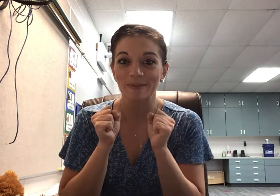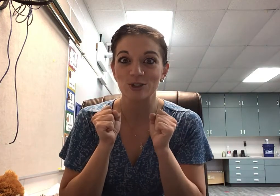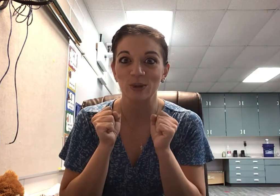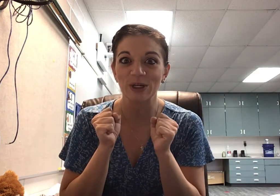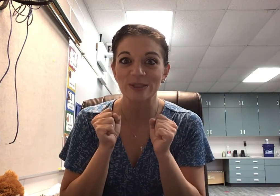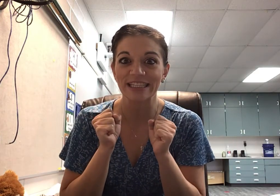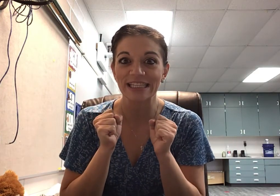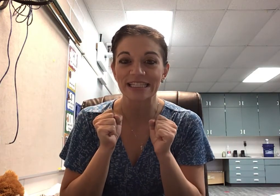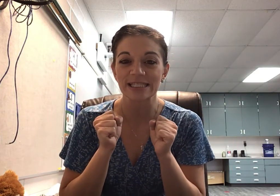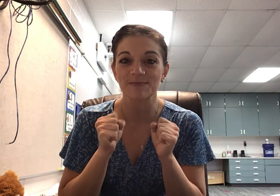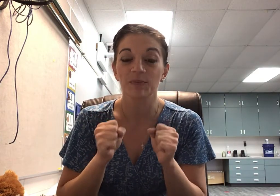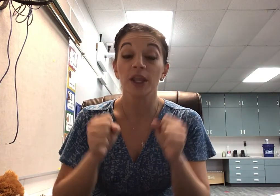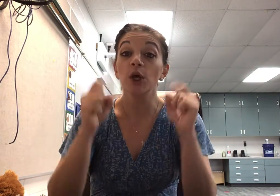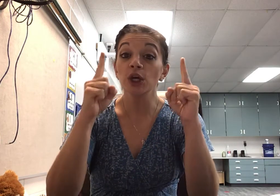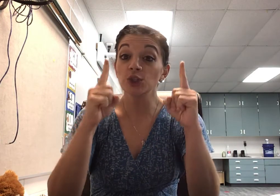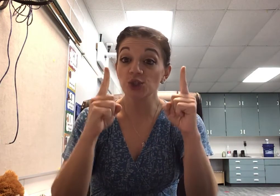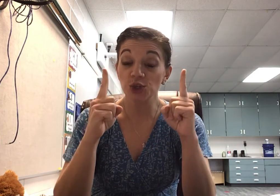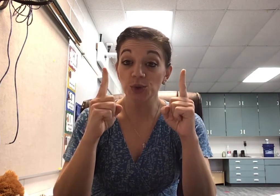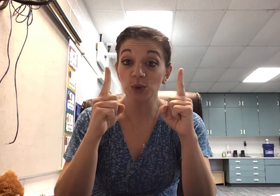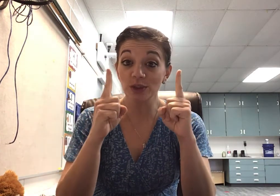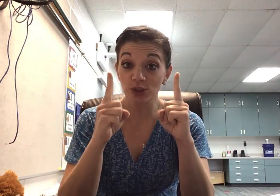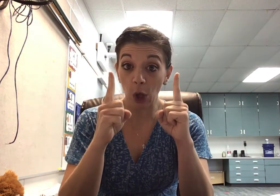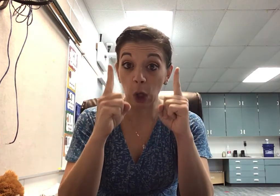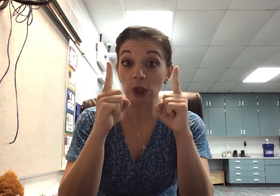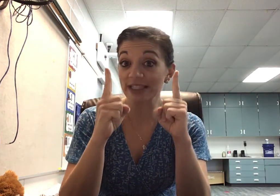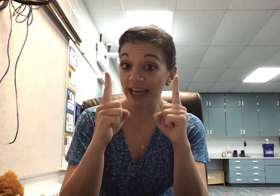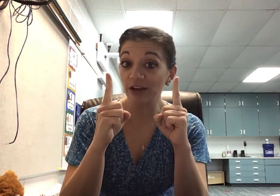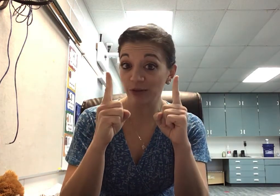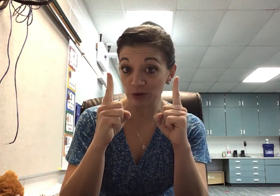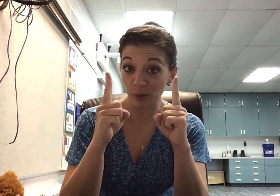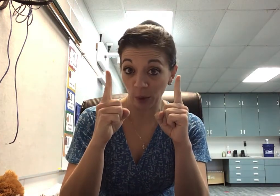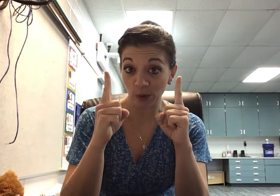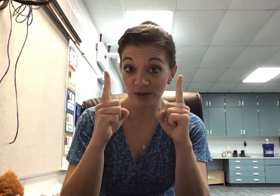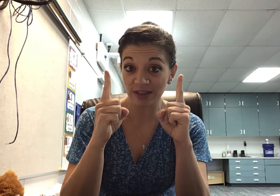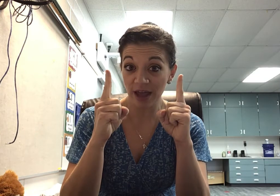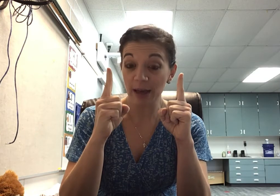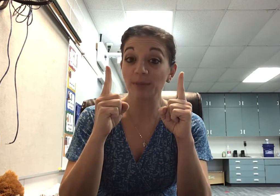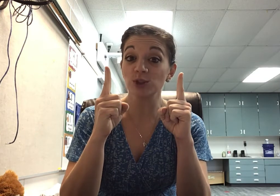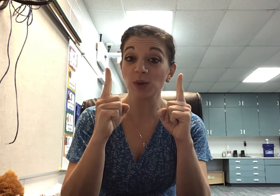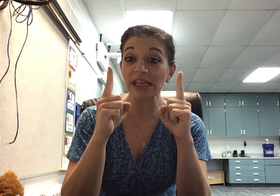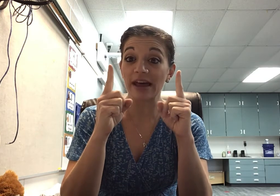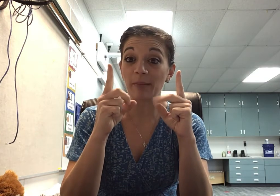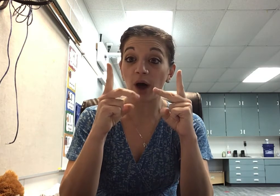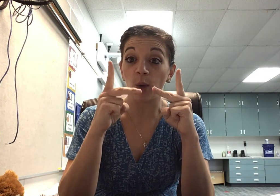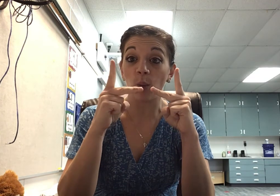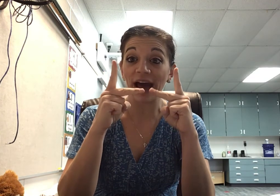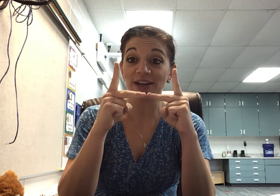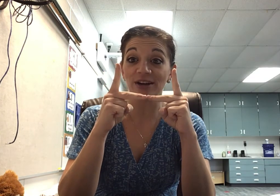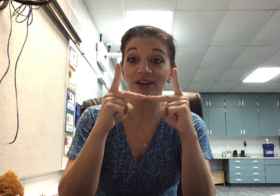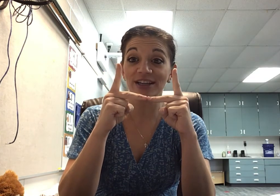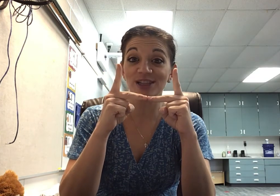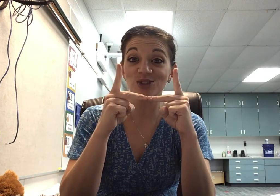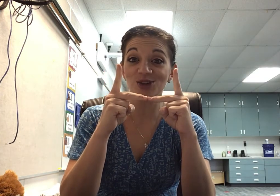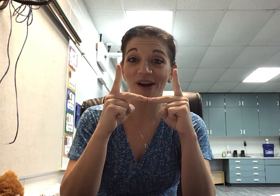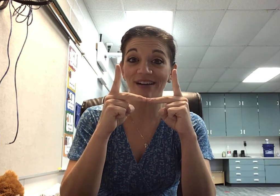the story goes like this. Two tall telephone poles between them a wire is strung.